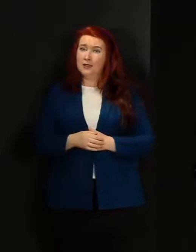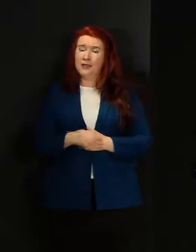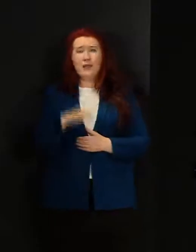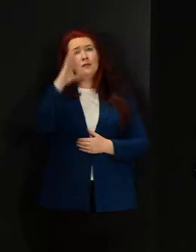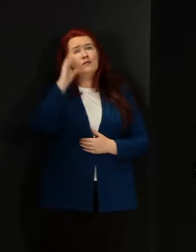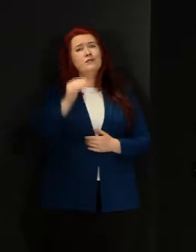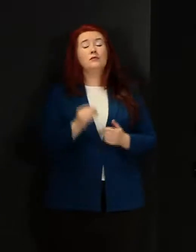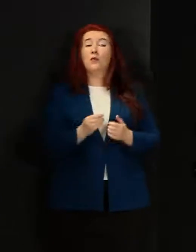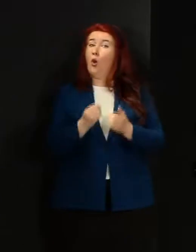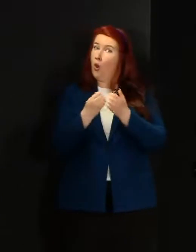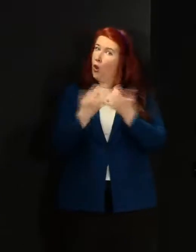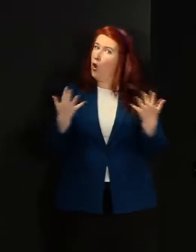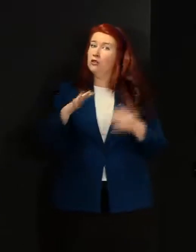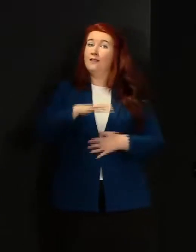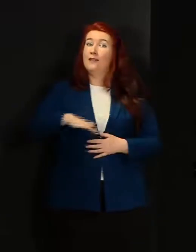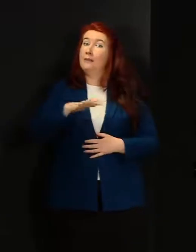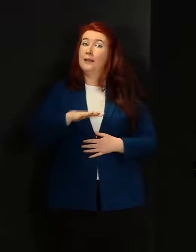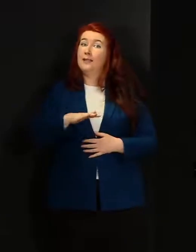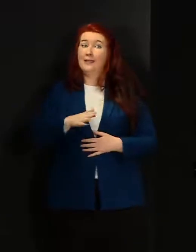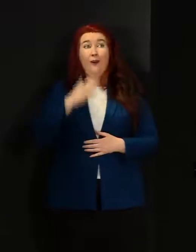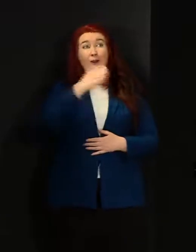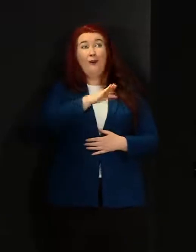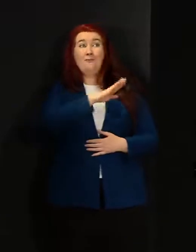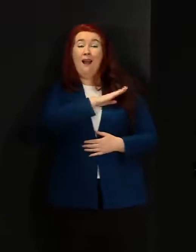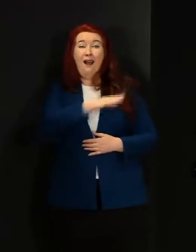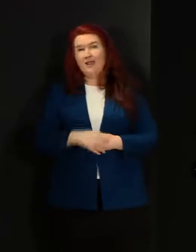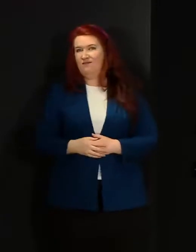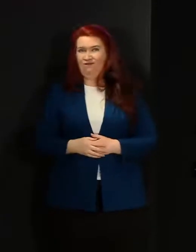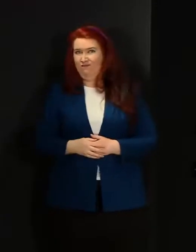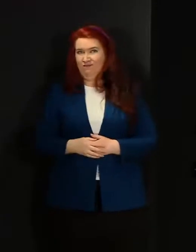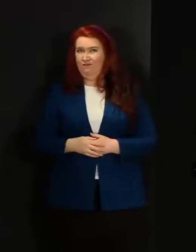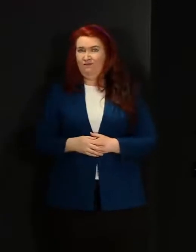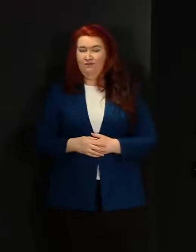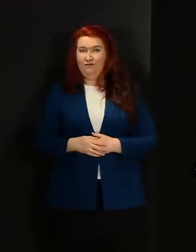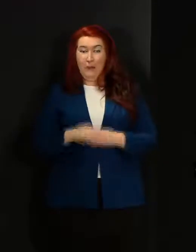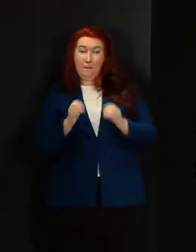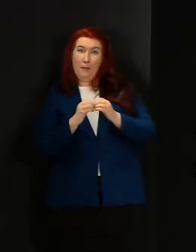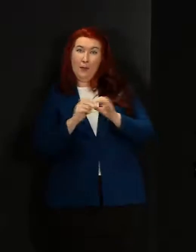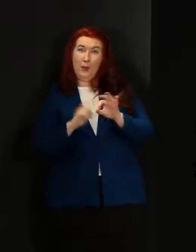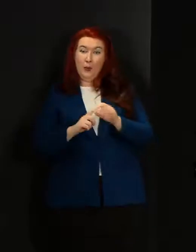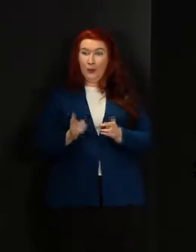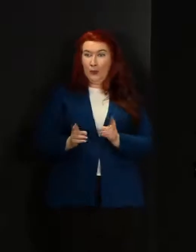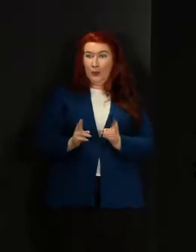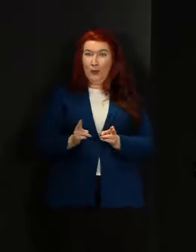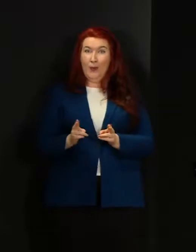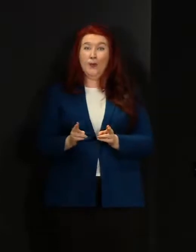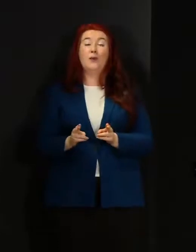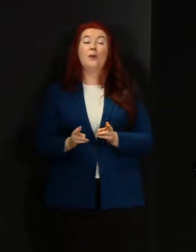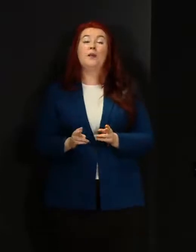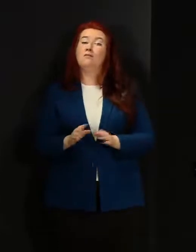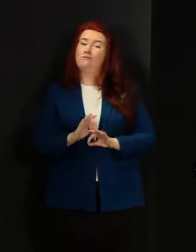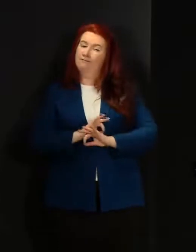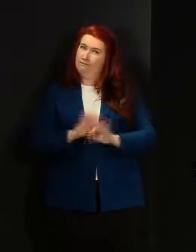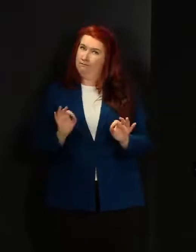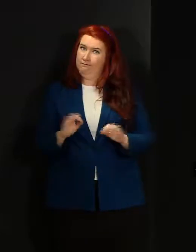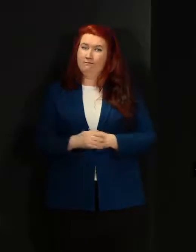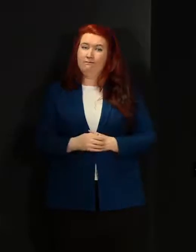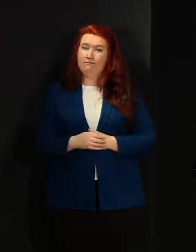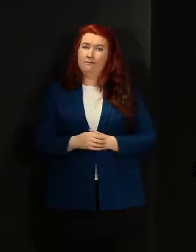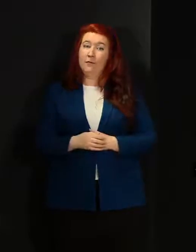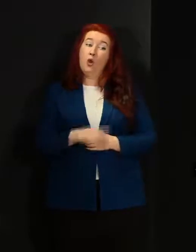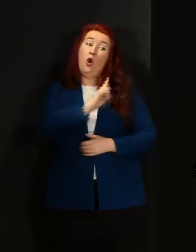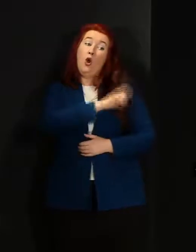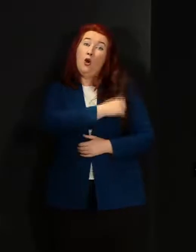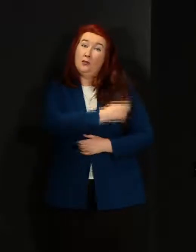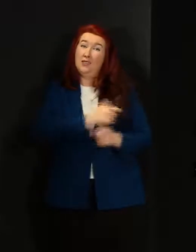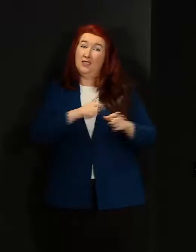families not in the parks this weekend and not having family barbecues in back gardens. There are 732 people in